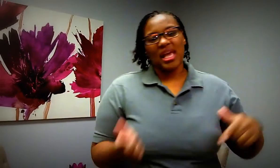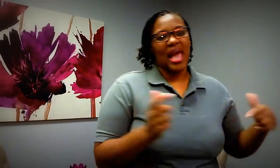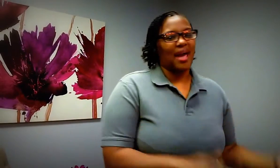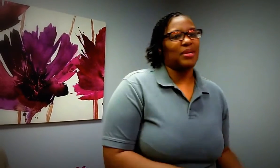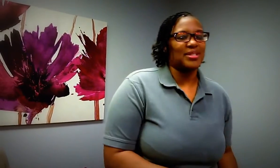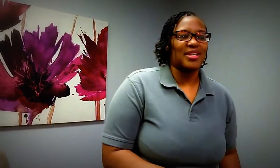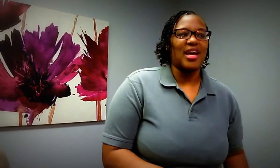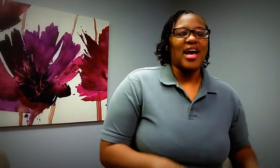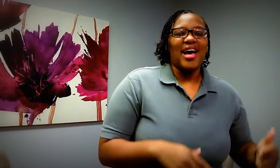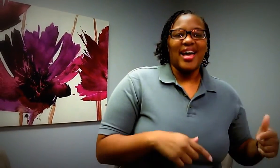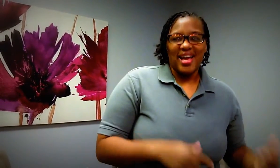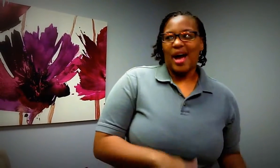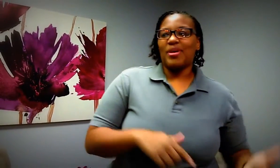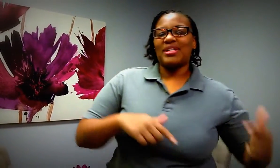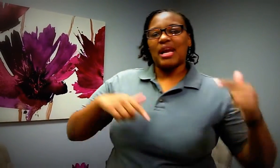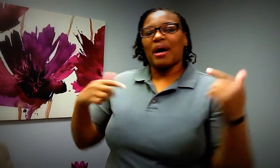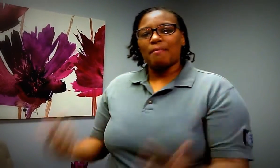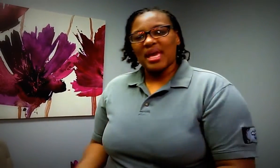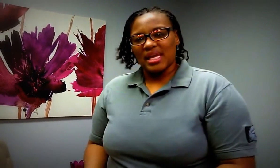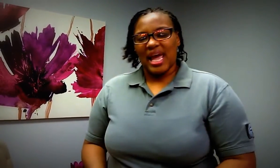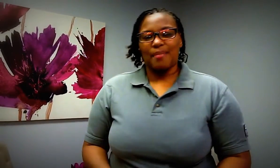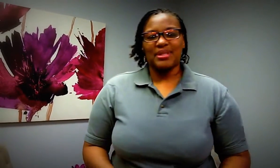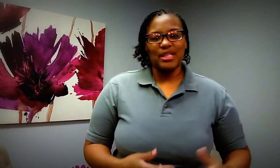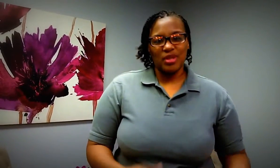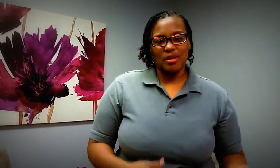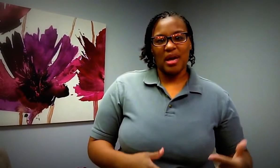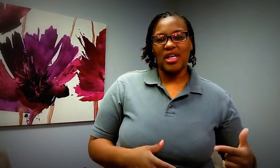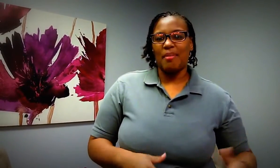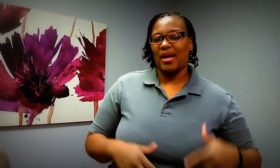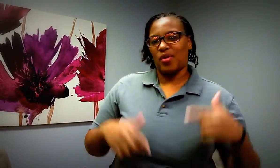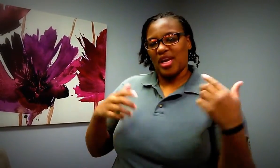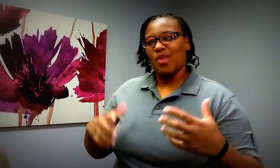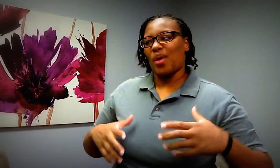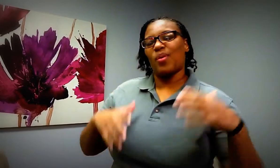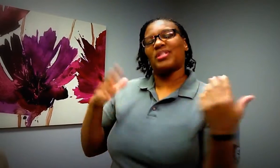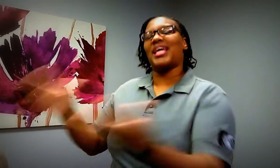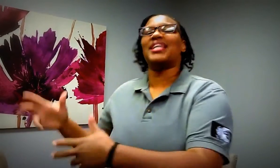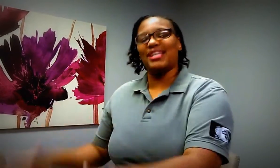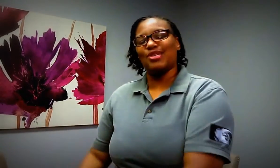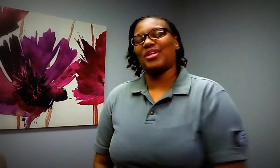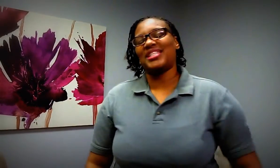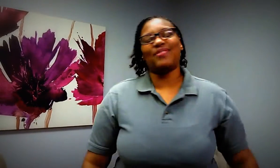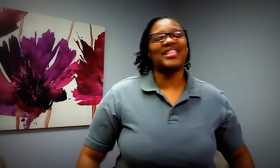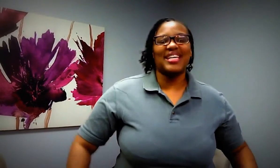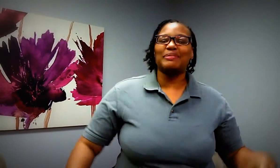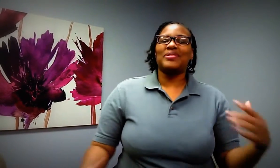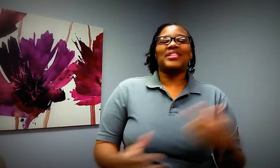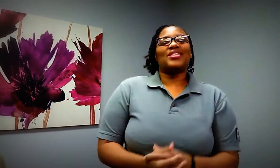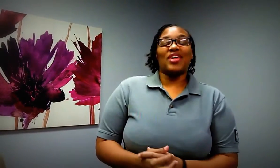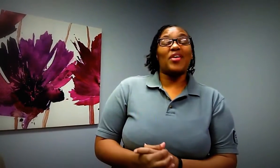habits i'm going to think about making habits that's what it's about anybody anyway what we're taking into 2017 so y'all know